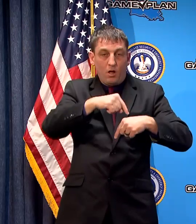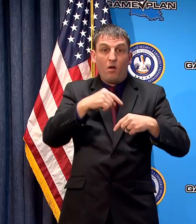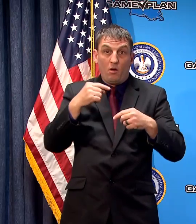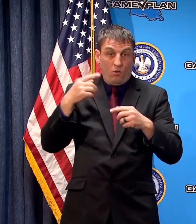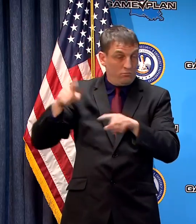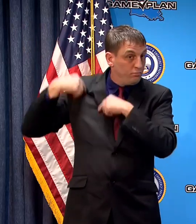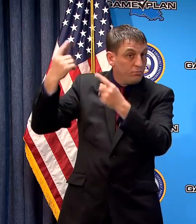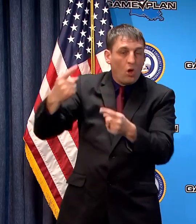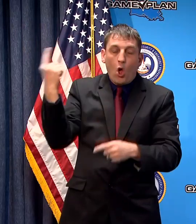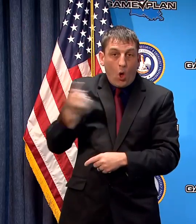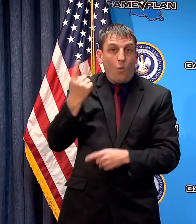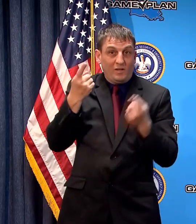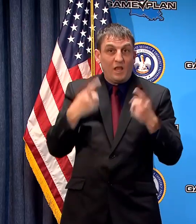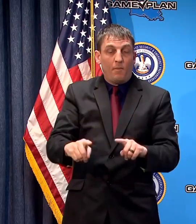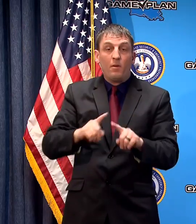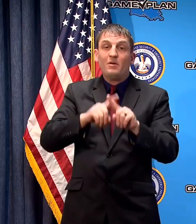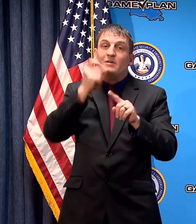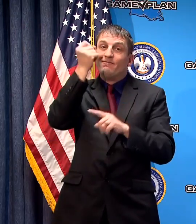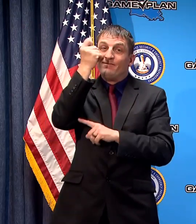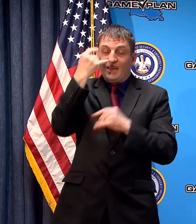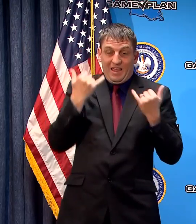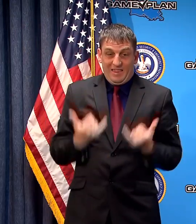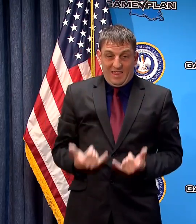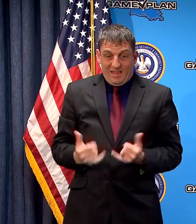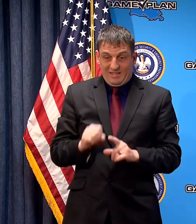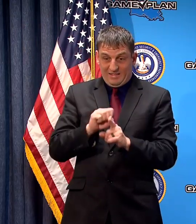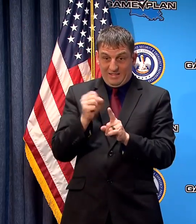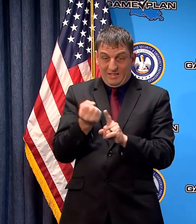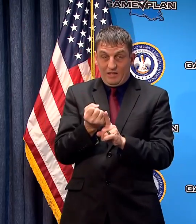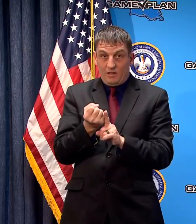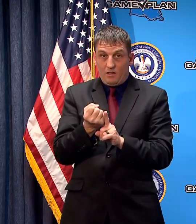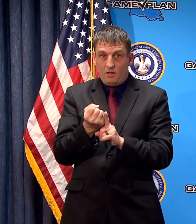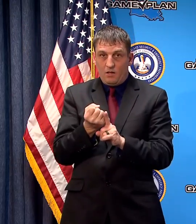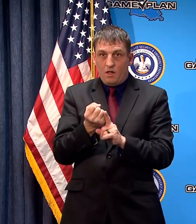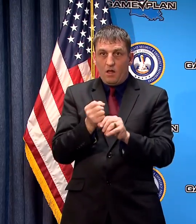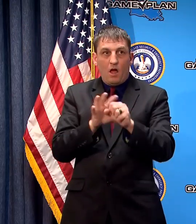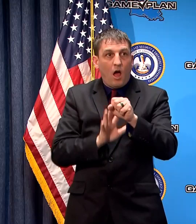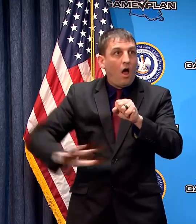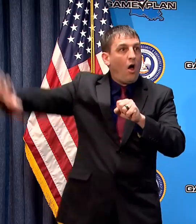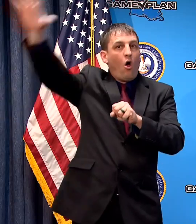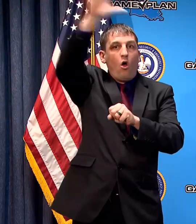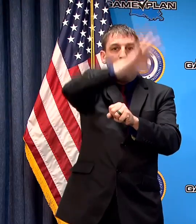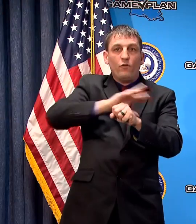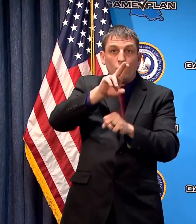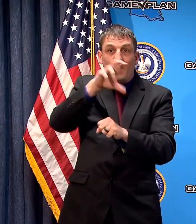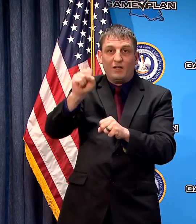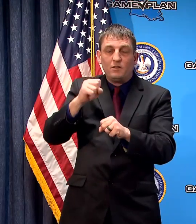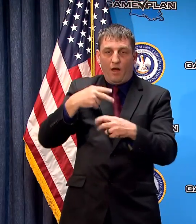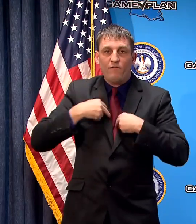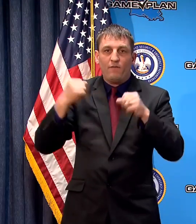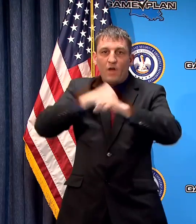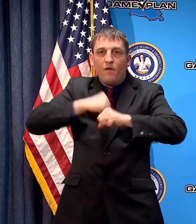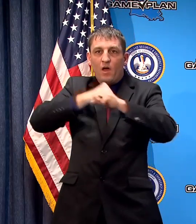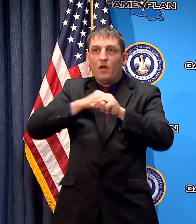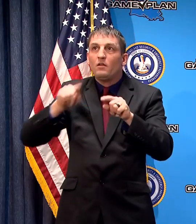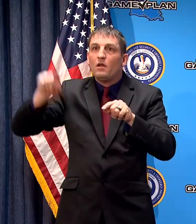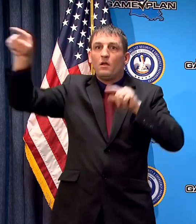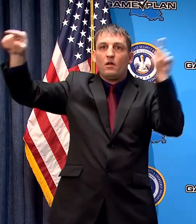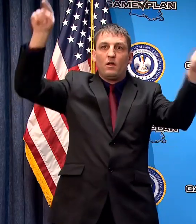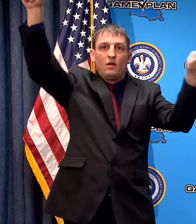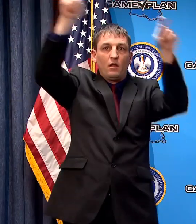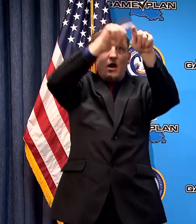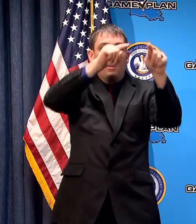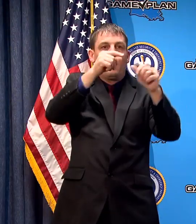much appreciate that in this case this fight has taken place simultaneously all across the country and so